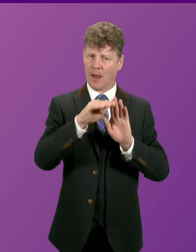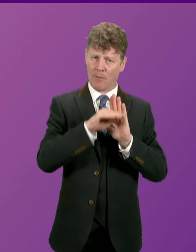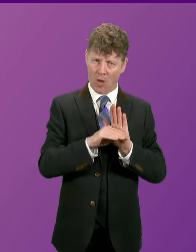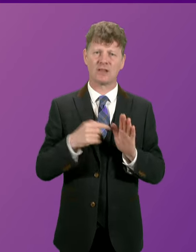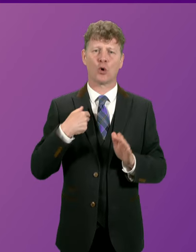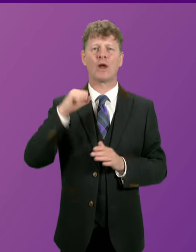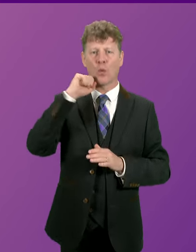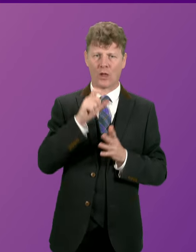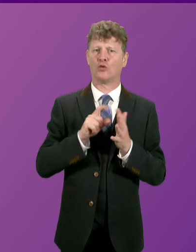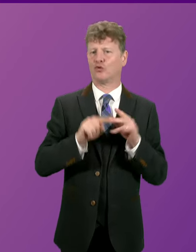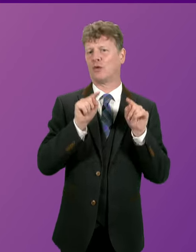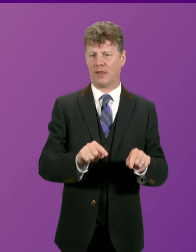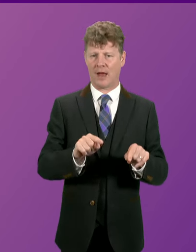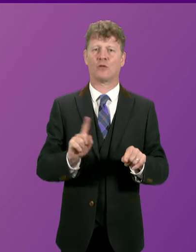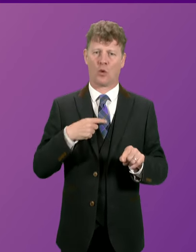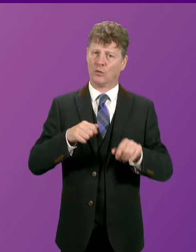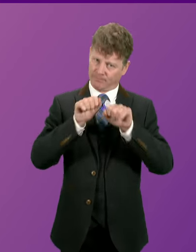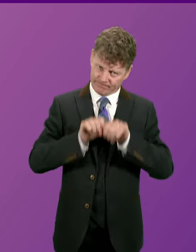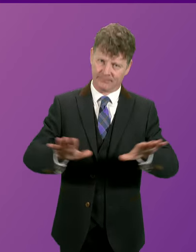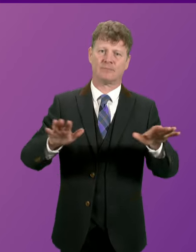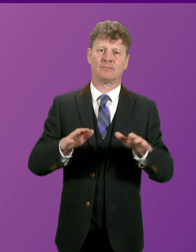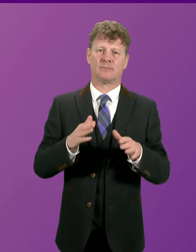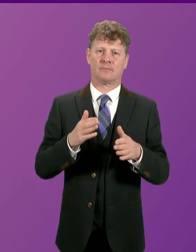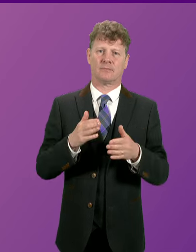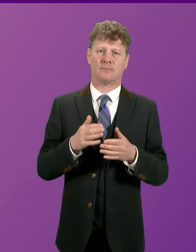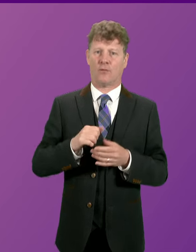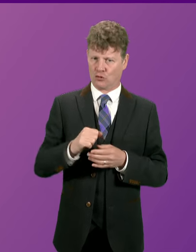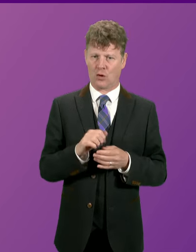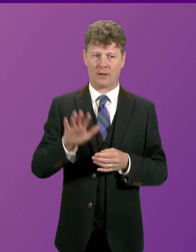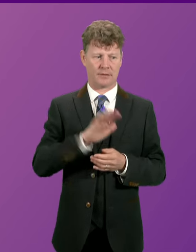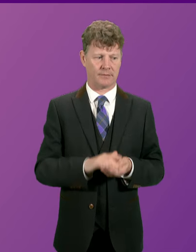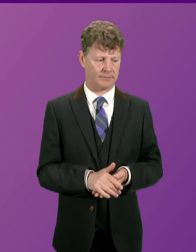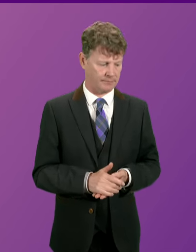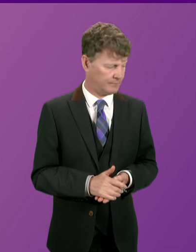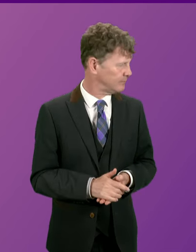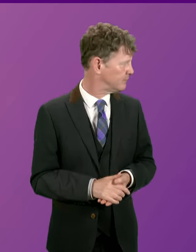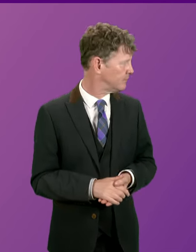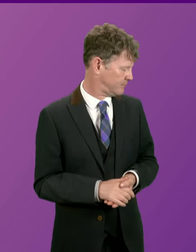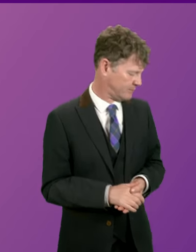do and what we will implement on behalf of the people of Scotland. Thank very much. Question number four, Evelyn Tweed.